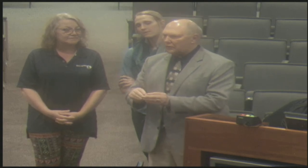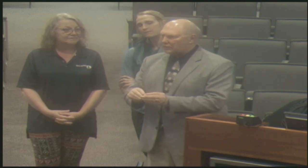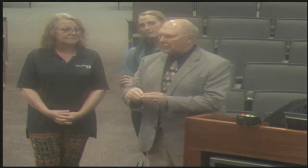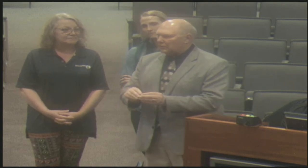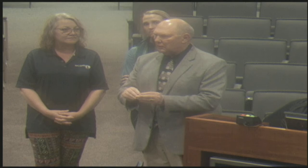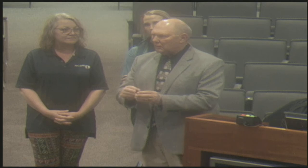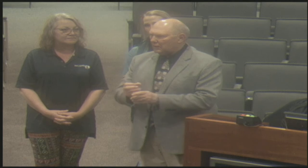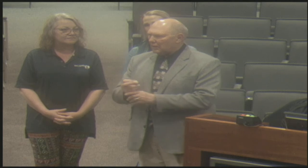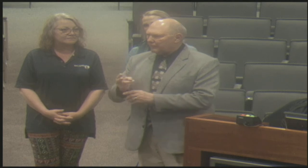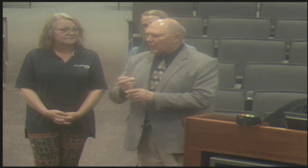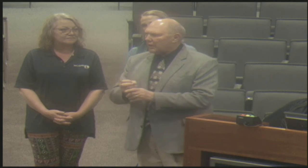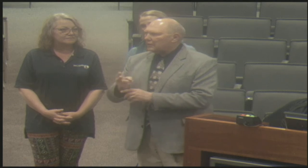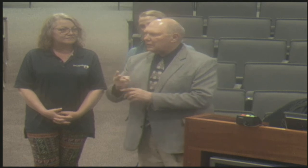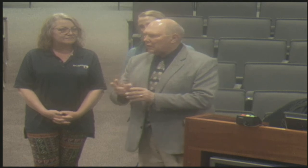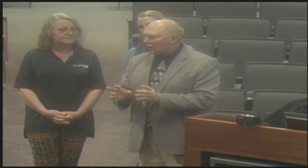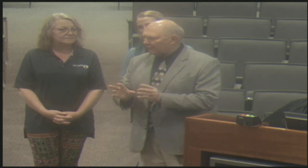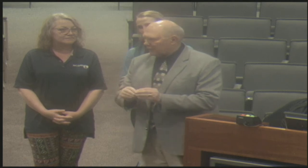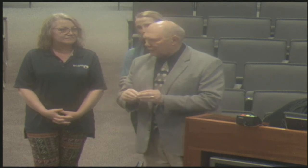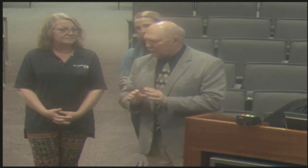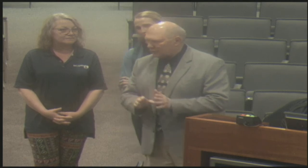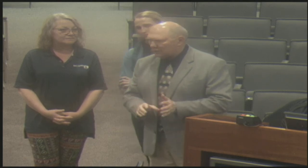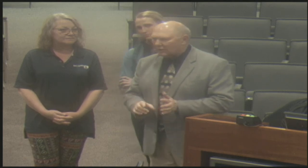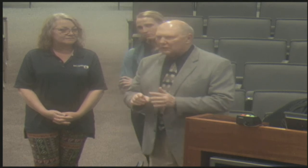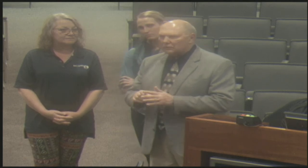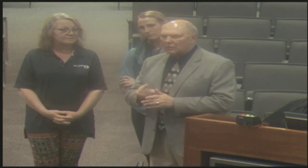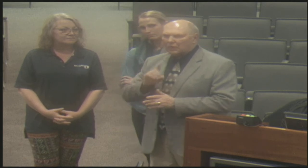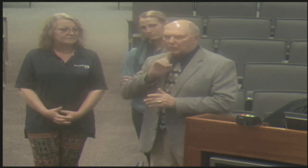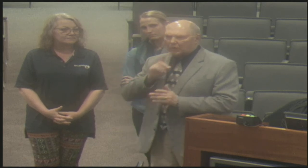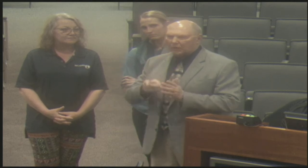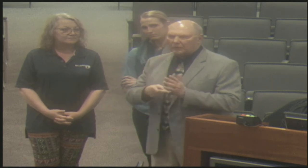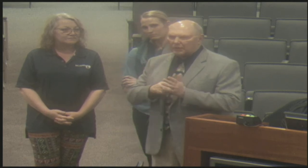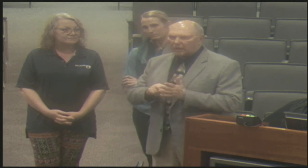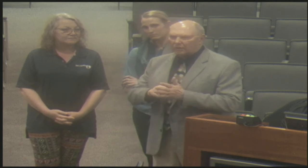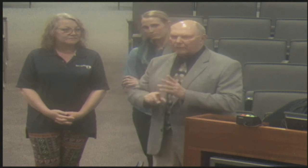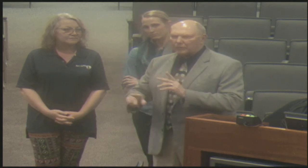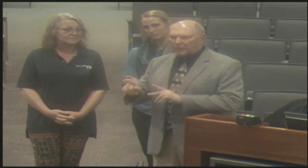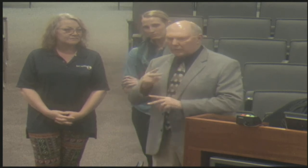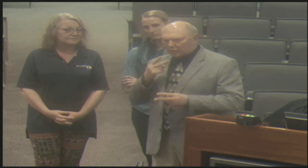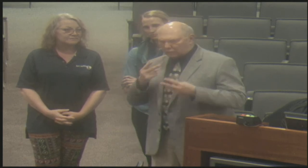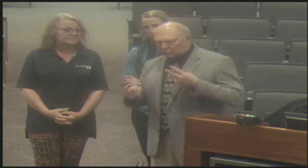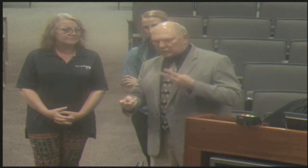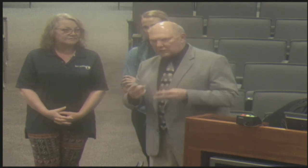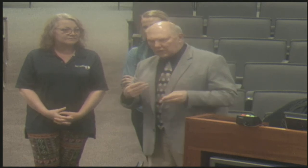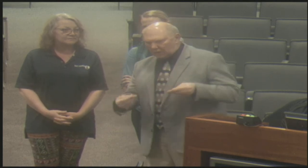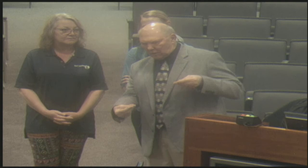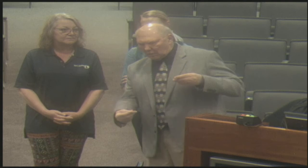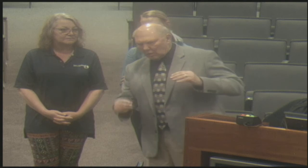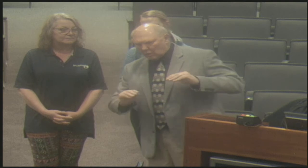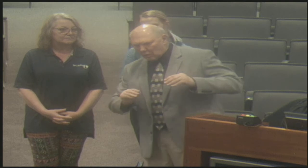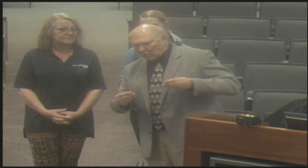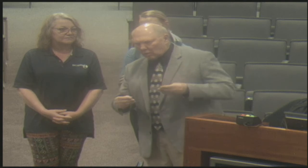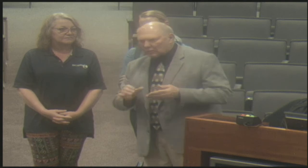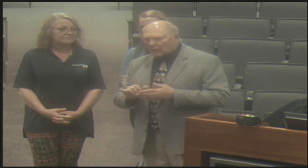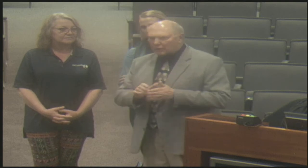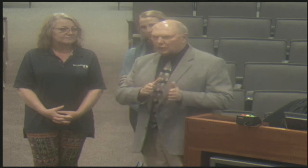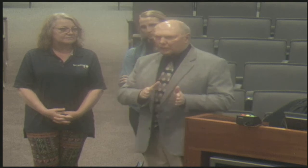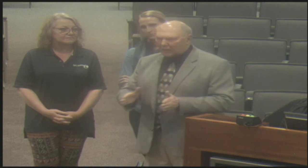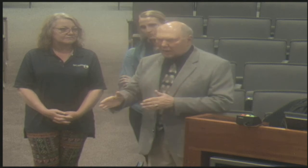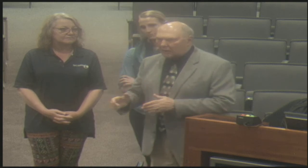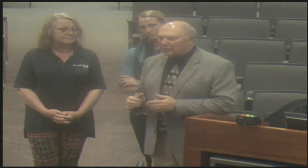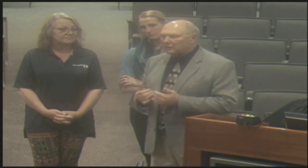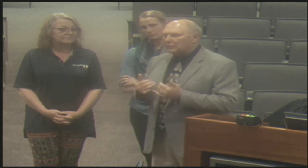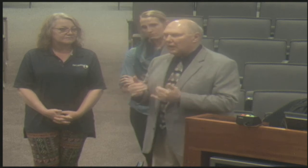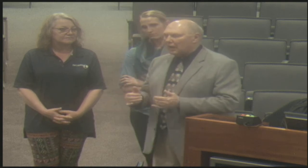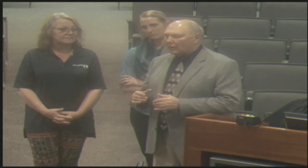the Nebraska Association for the Deaf, we vote on this in our biannual conference. And so we, we